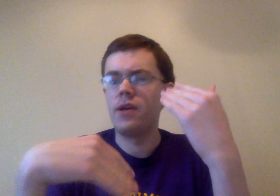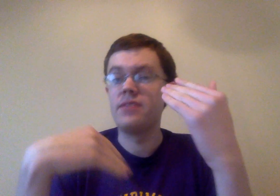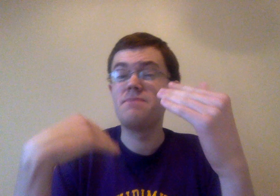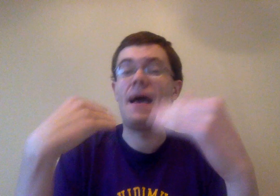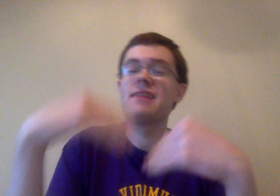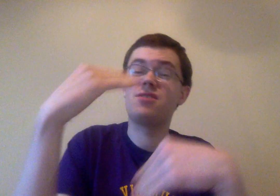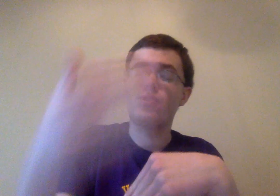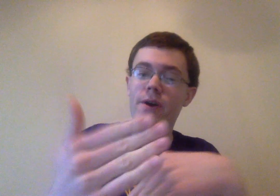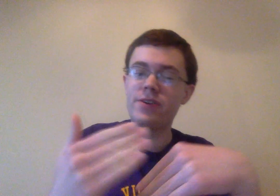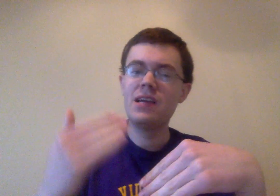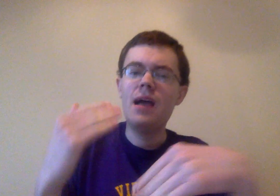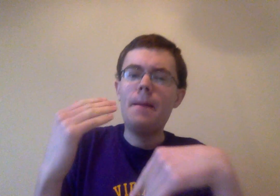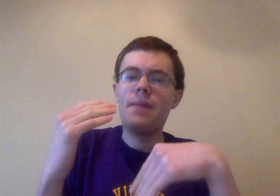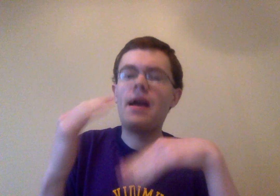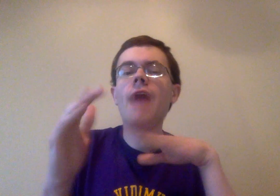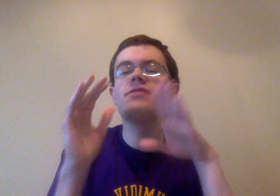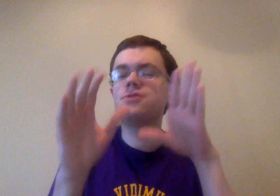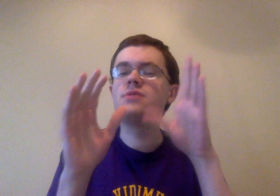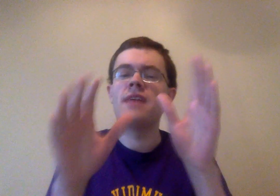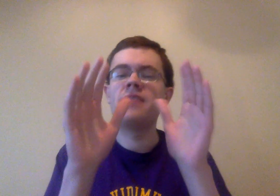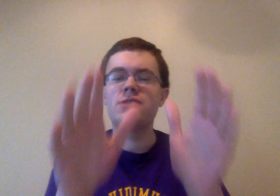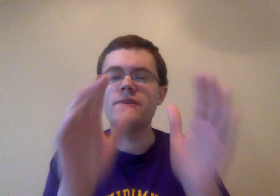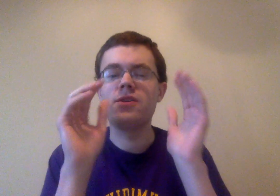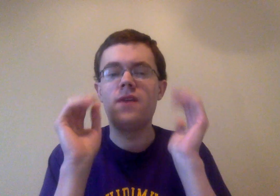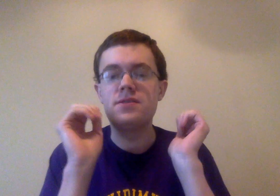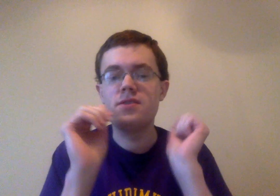past three-parter. But I really do see it ending next week, in all honesty,